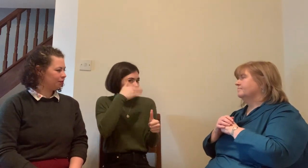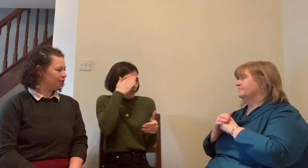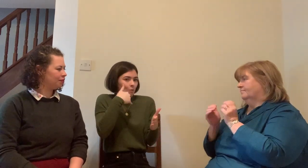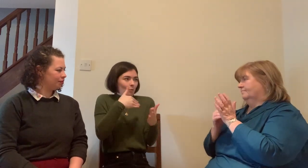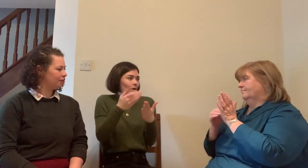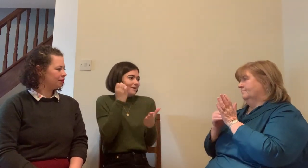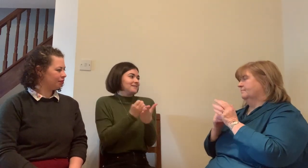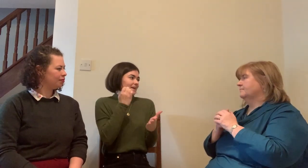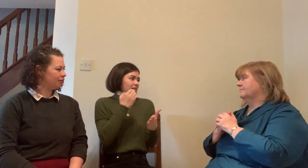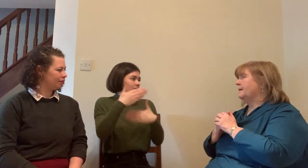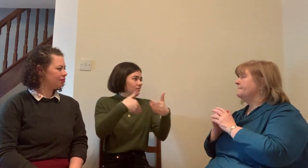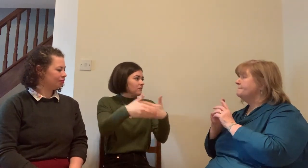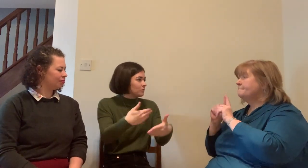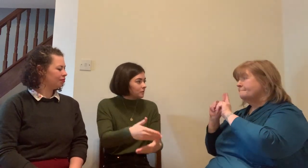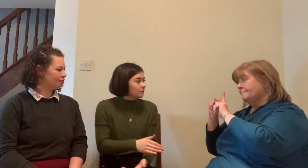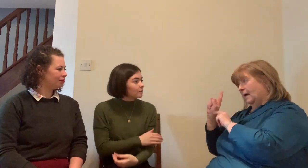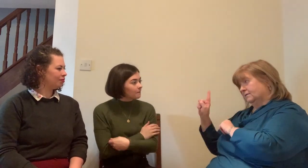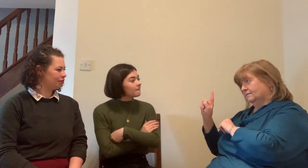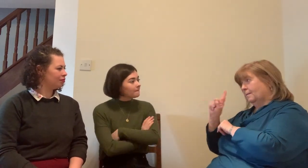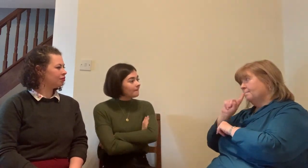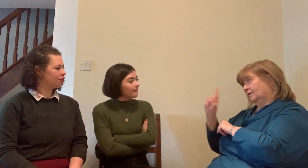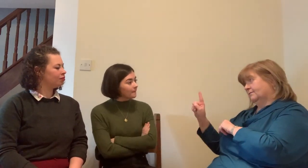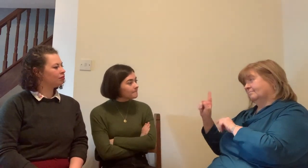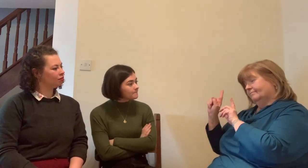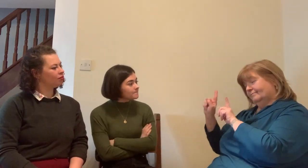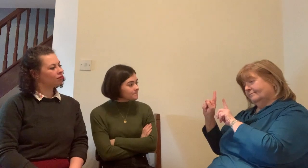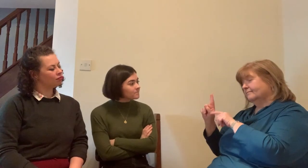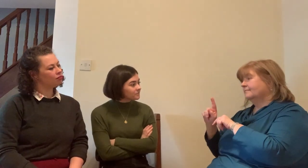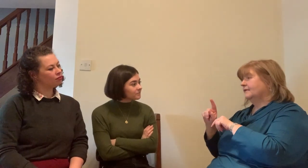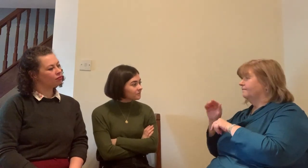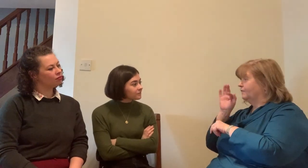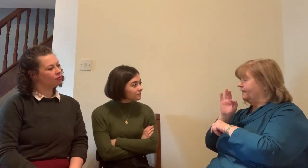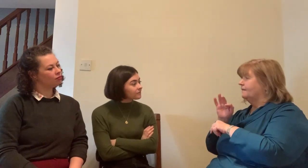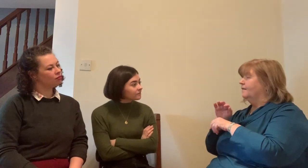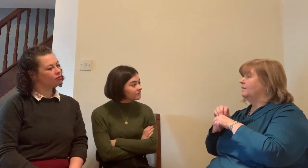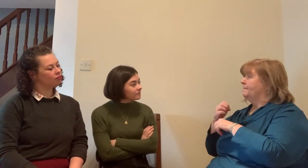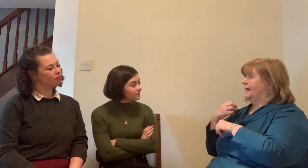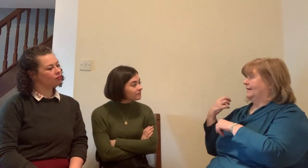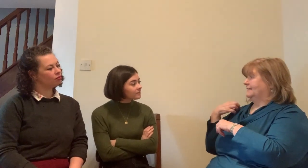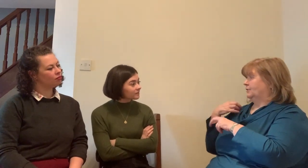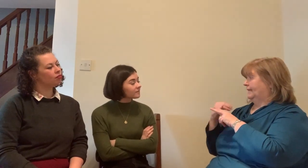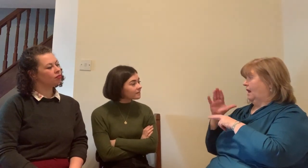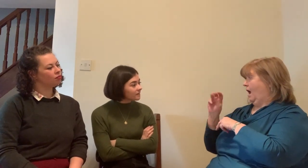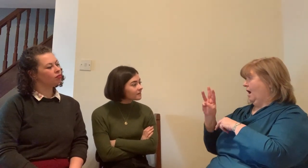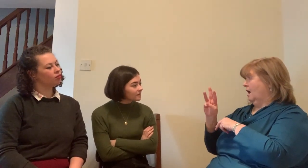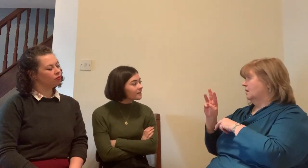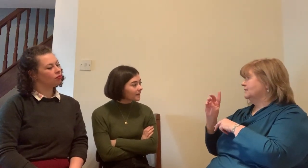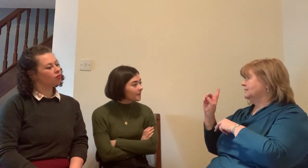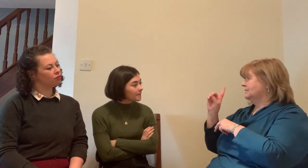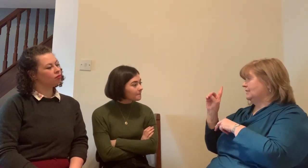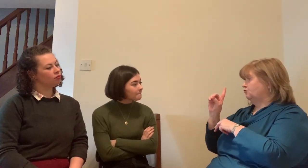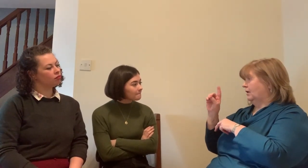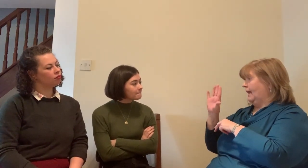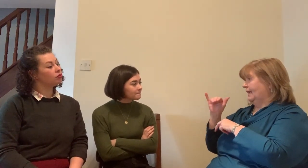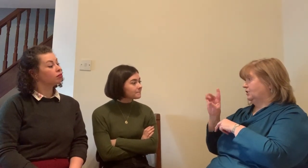forward yeah something that's really really crucial I think too it needs to be said hearing